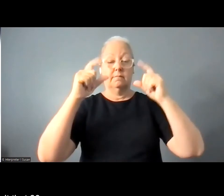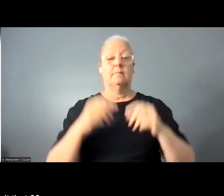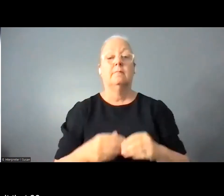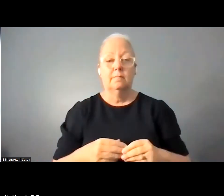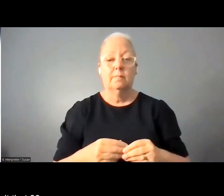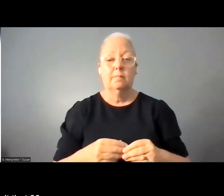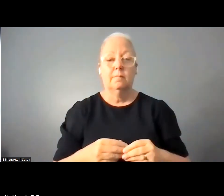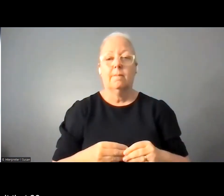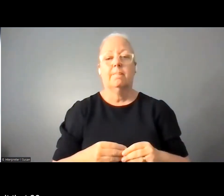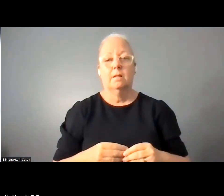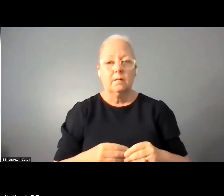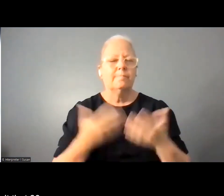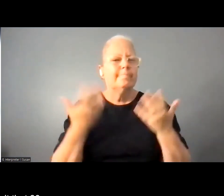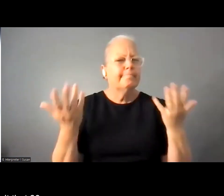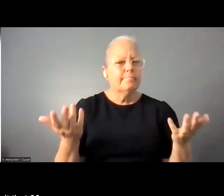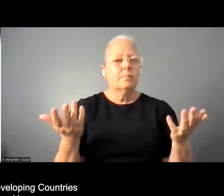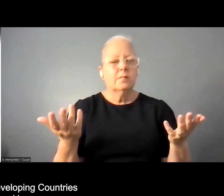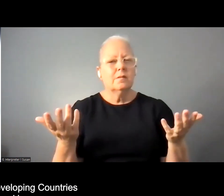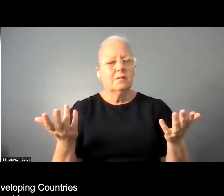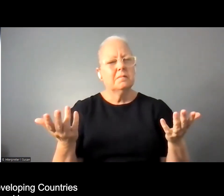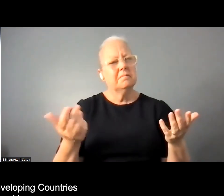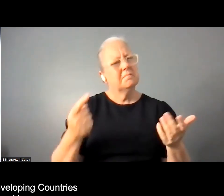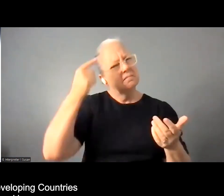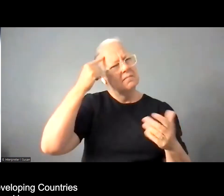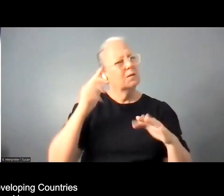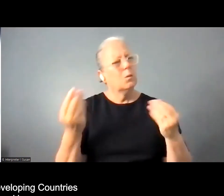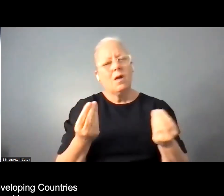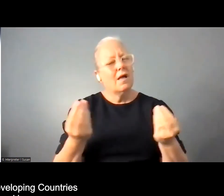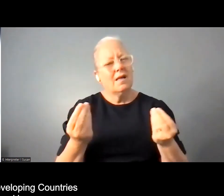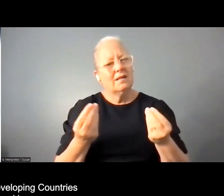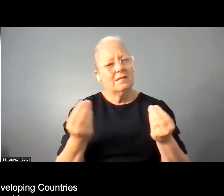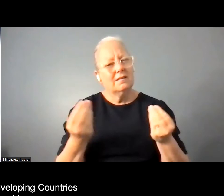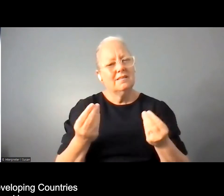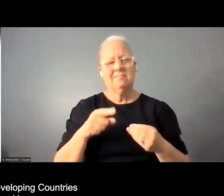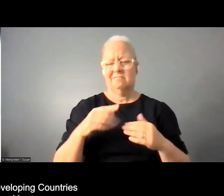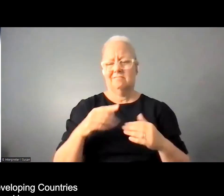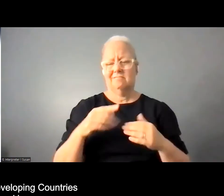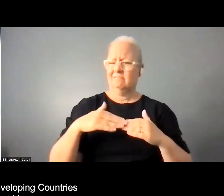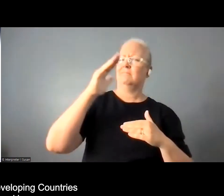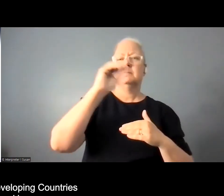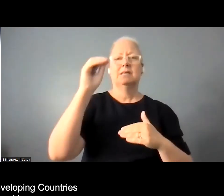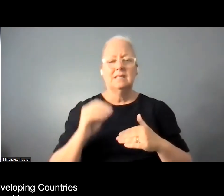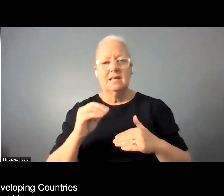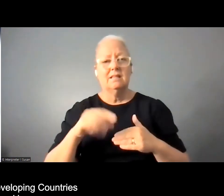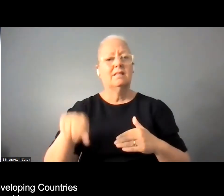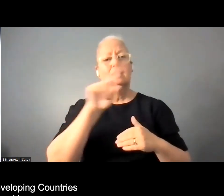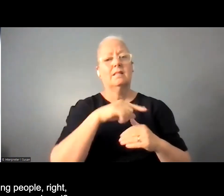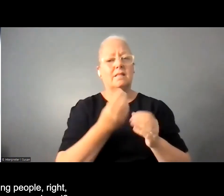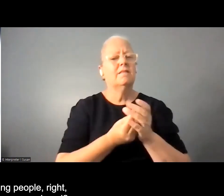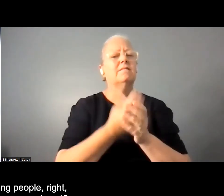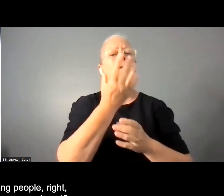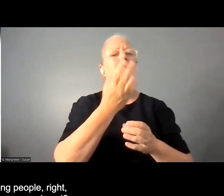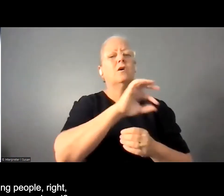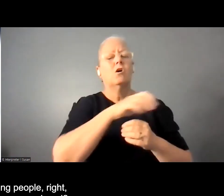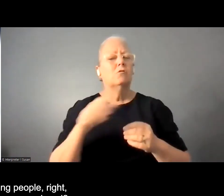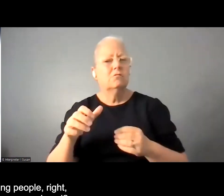what why is it that 80 to 90 percent of us in developing countries who are of working age so